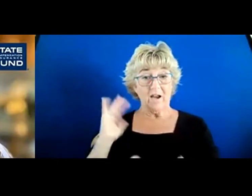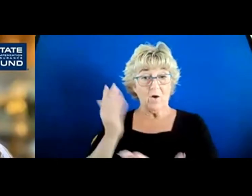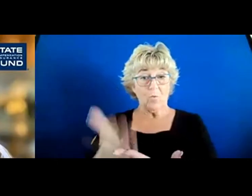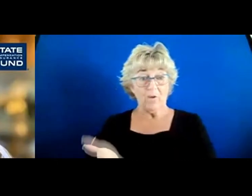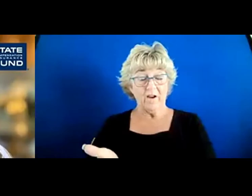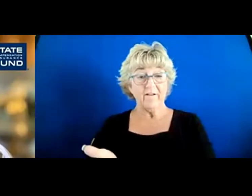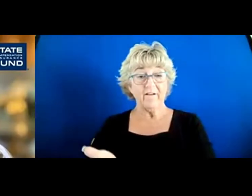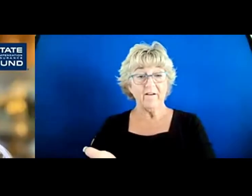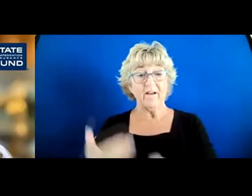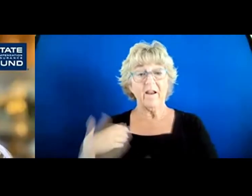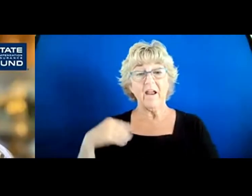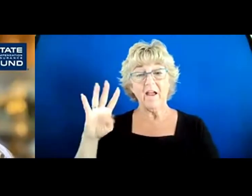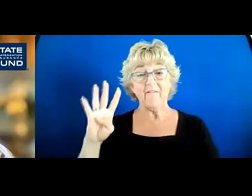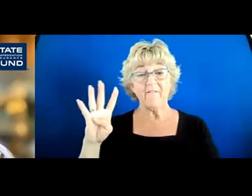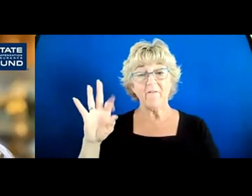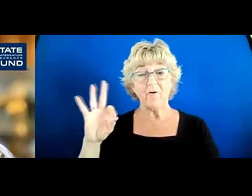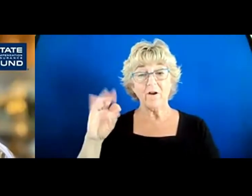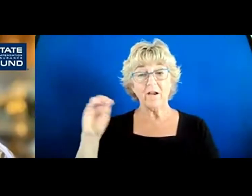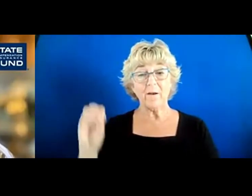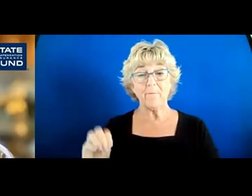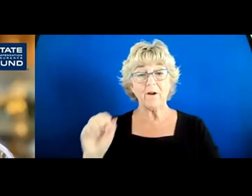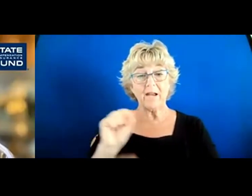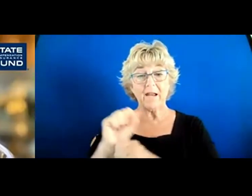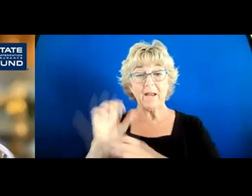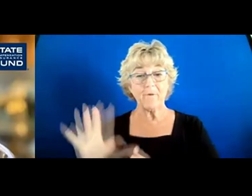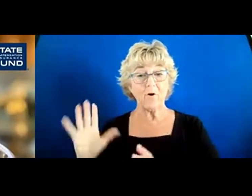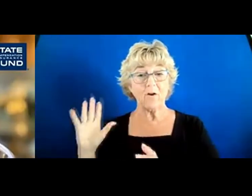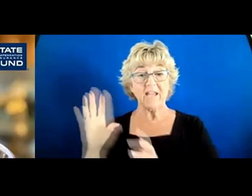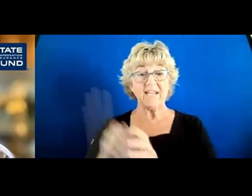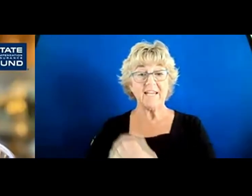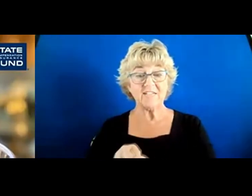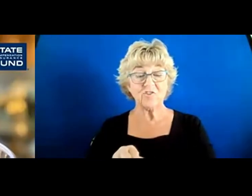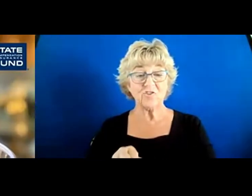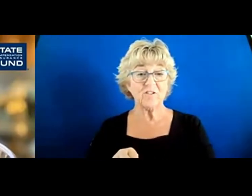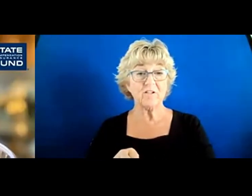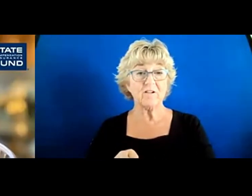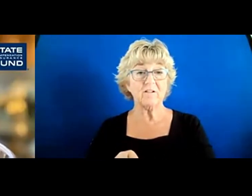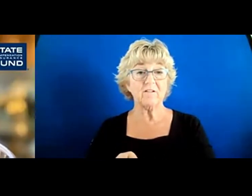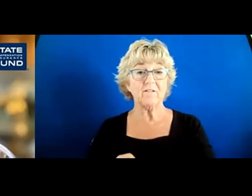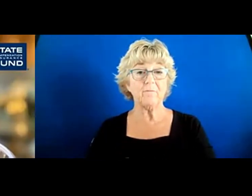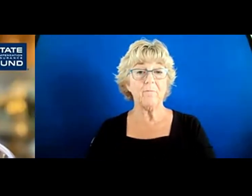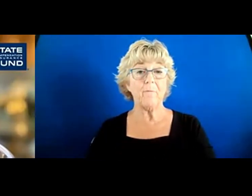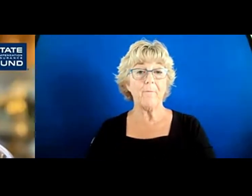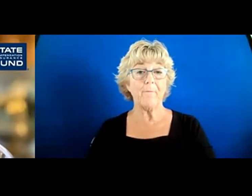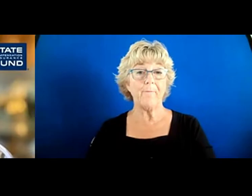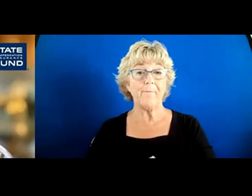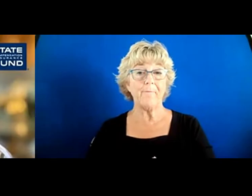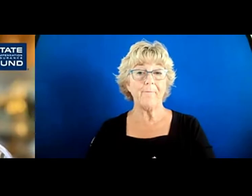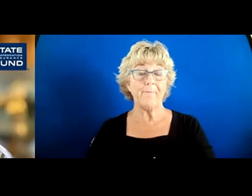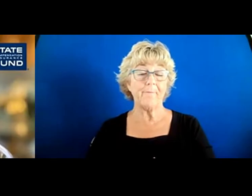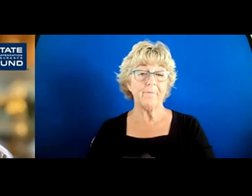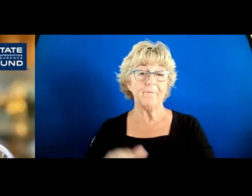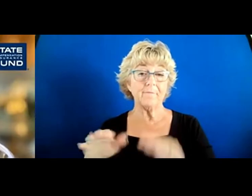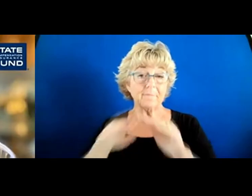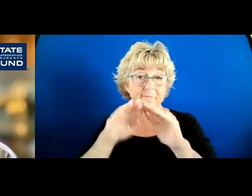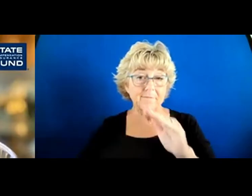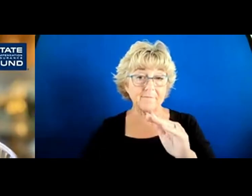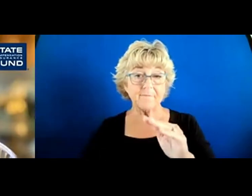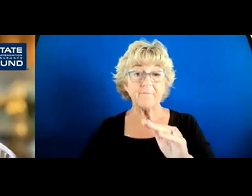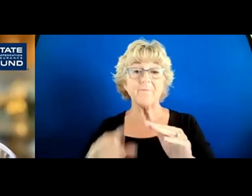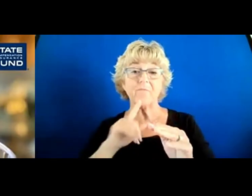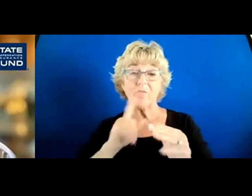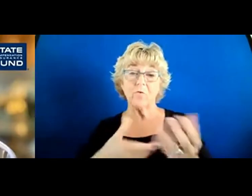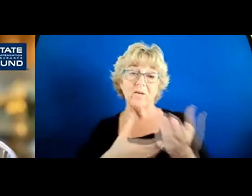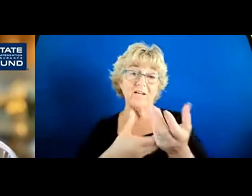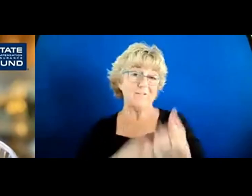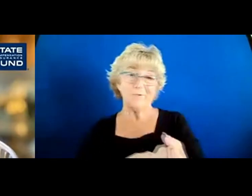we had like 49% of our employees engaged. And, you know, about that number, or maybe even less, that actually trusted